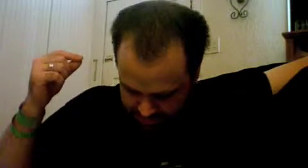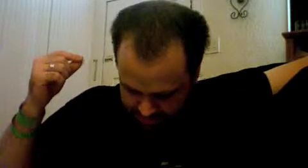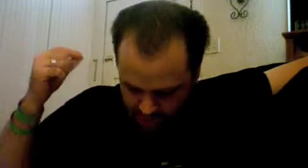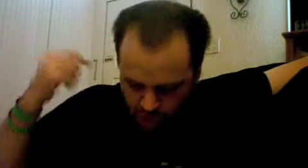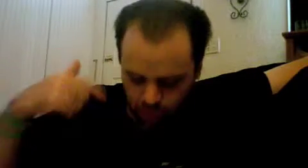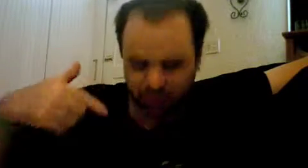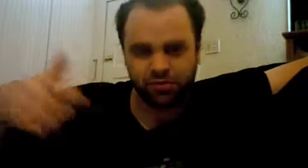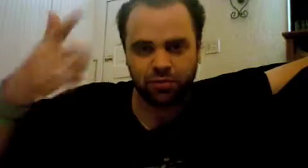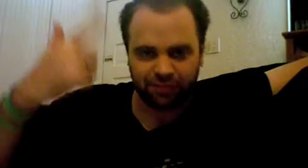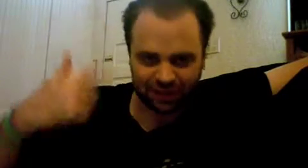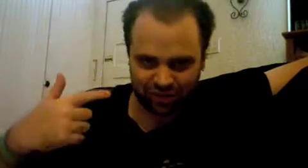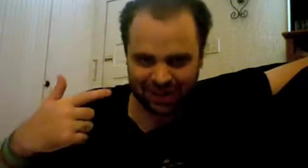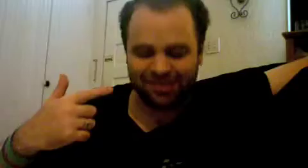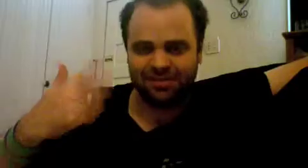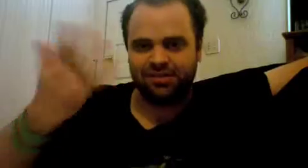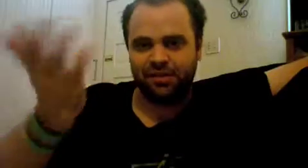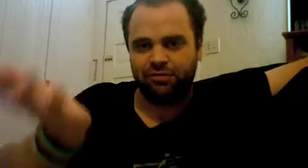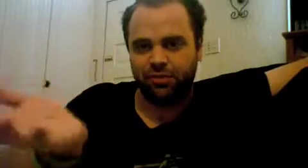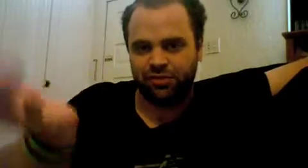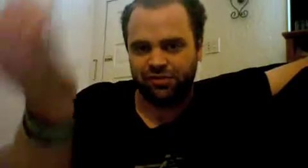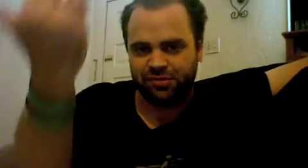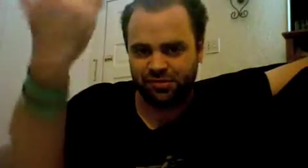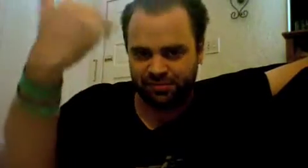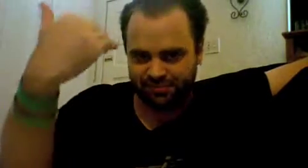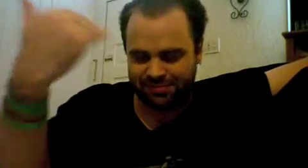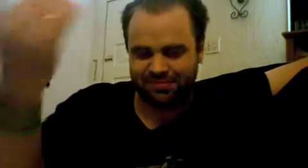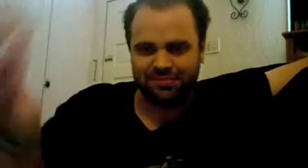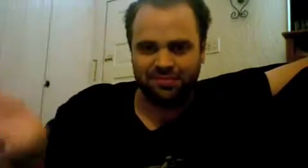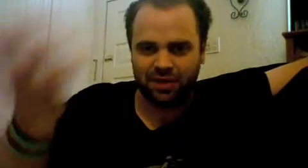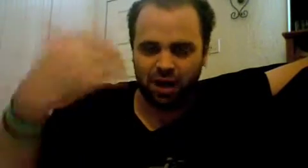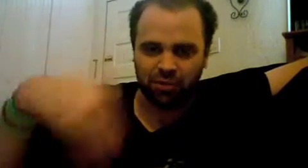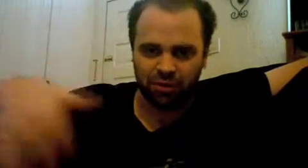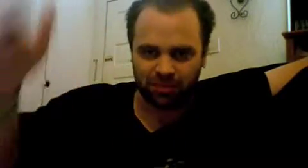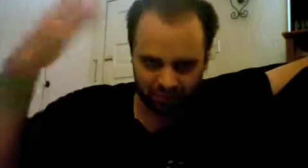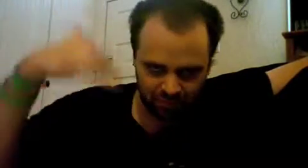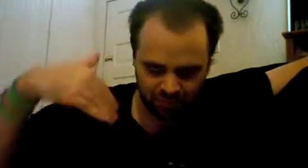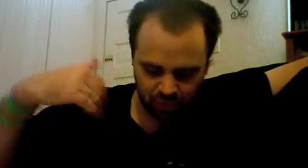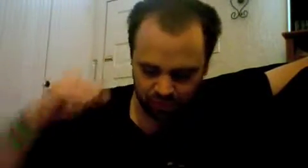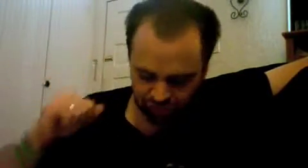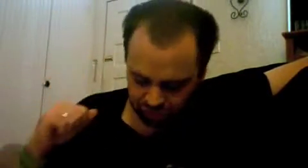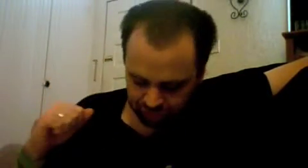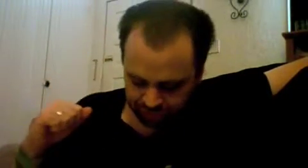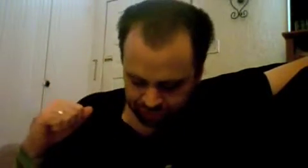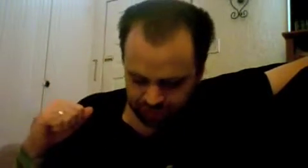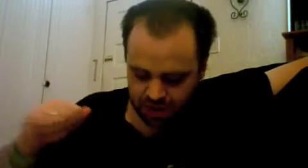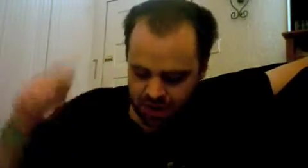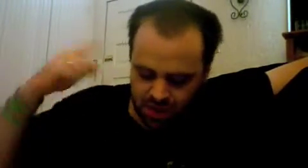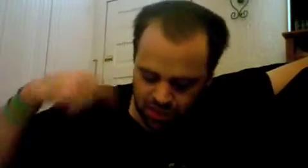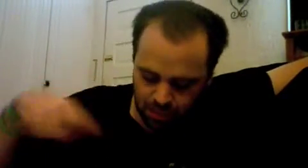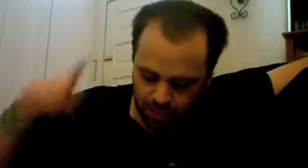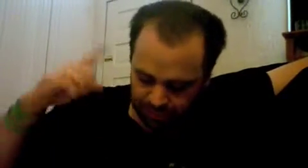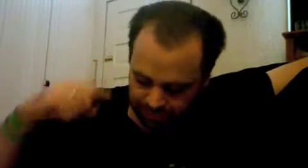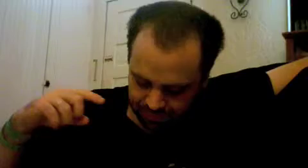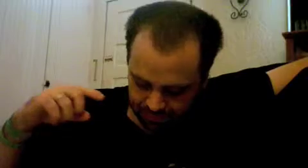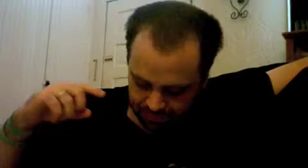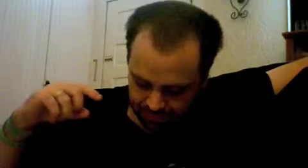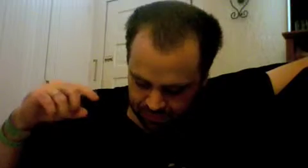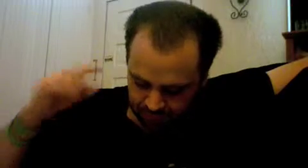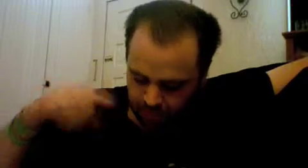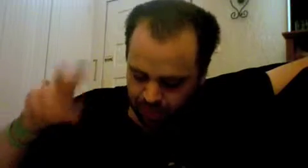or or is a reflection into self which is the cobbler viewing the shoe the moment of the moment